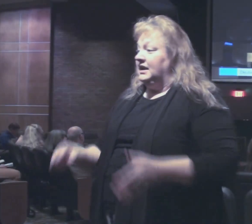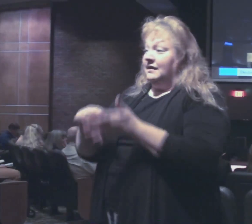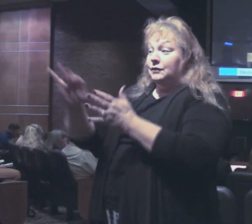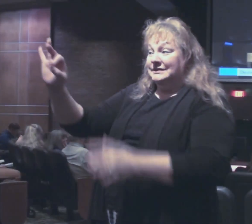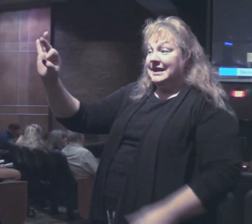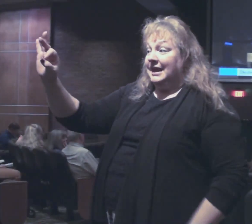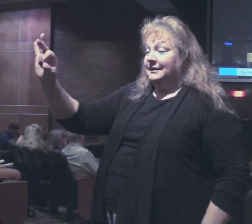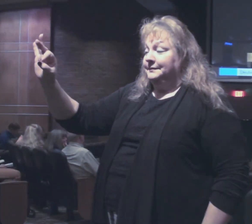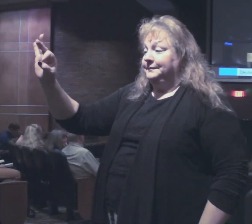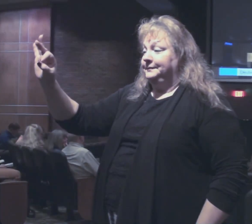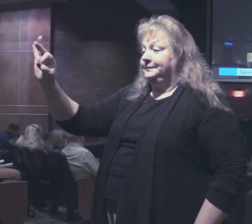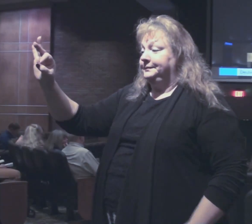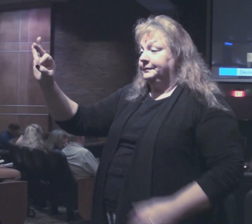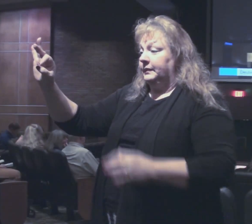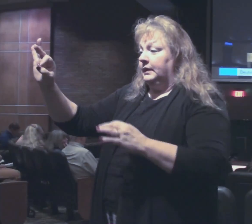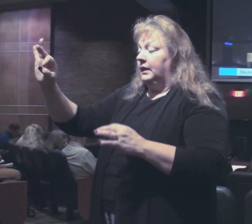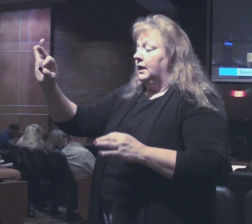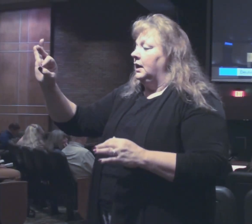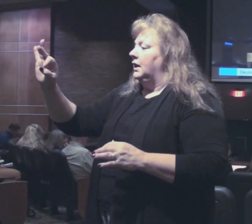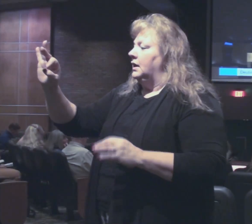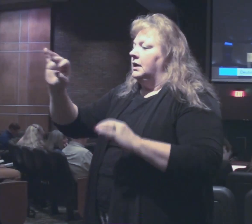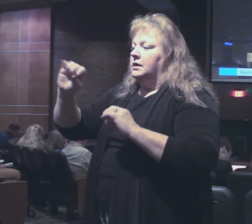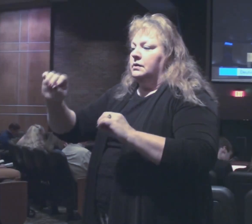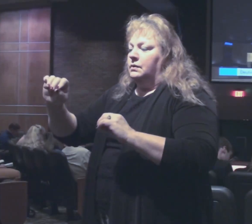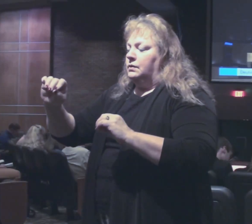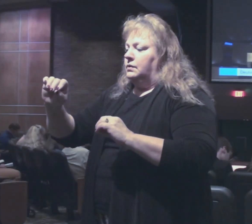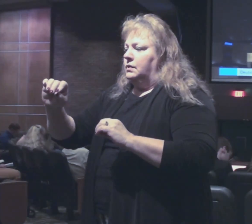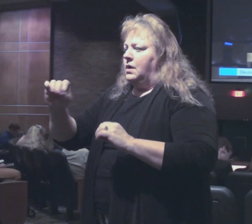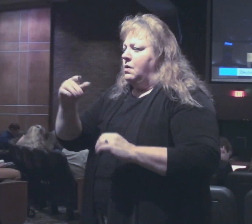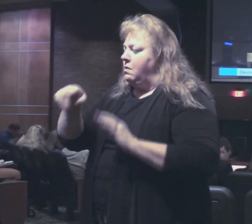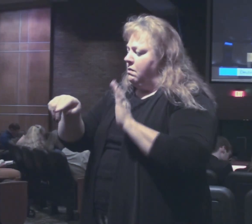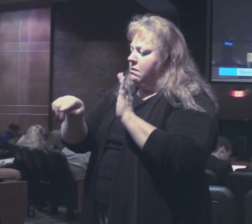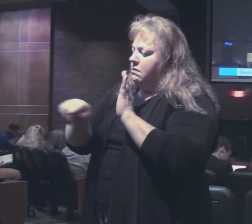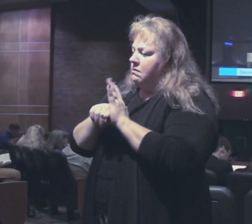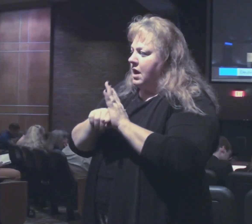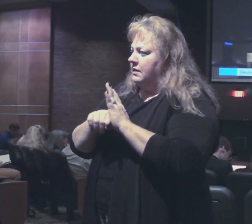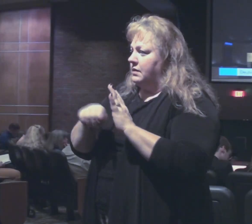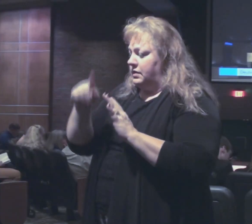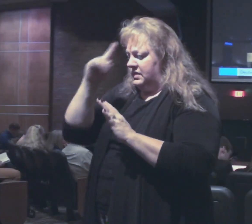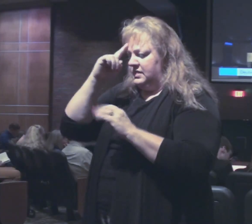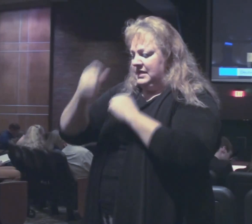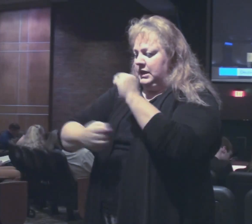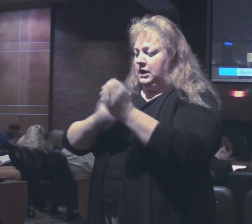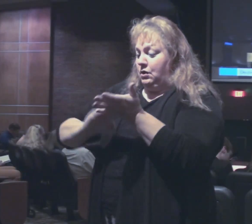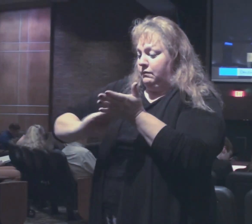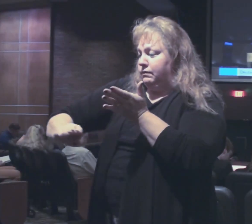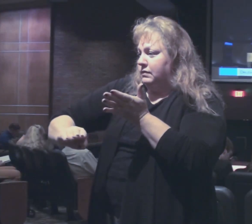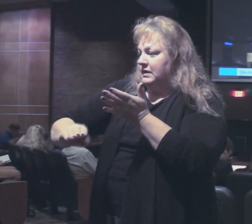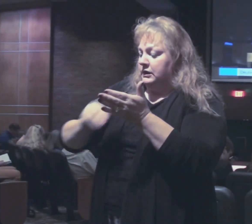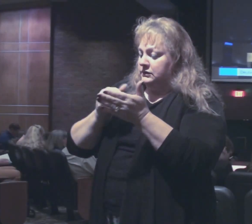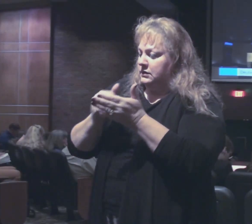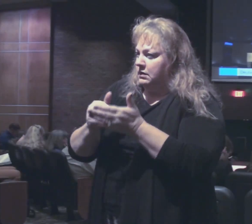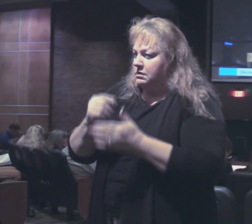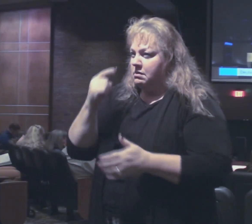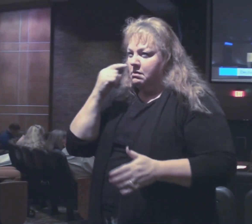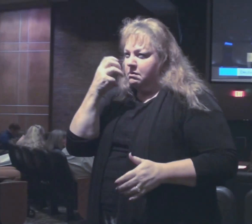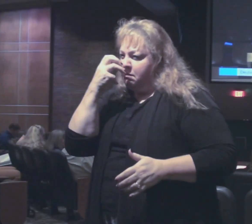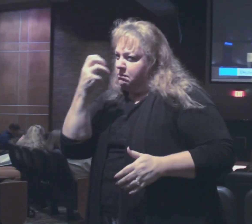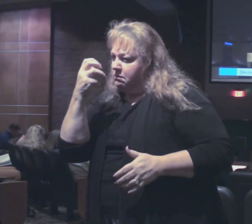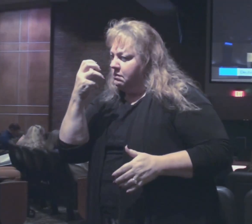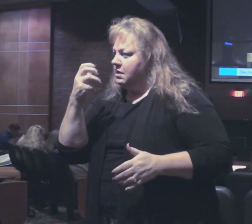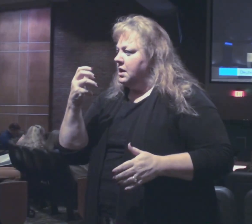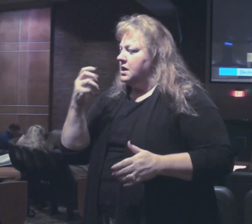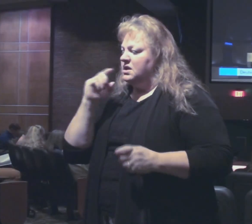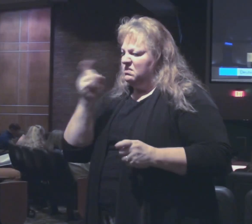Verse nine. Beware, there is no base thought in your heart. The seventh year, the year of remission is near. Your eye is hostile toward your